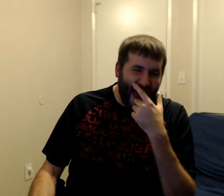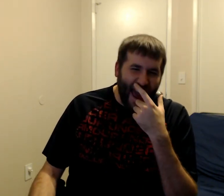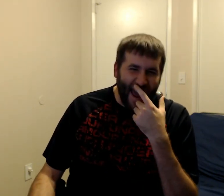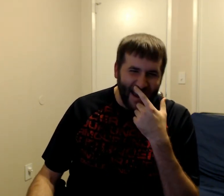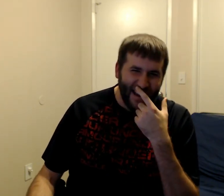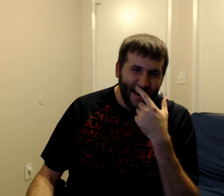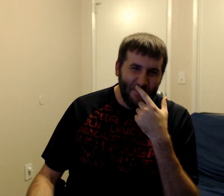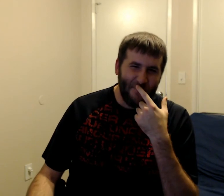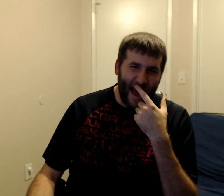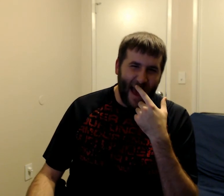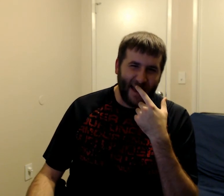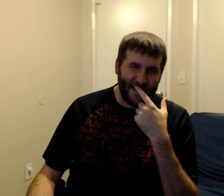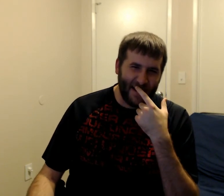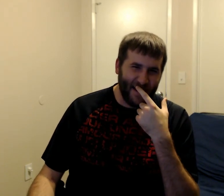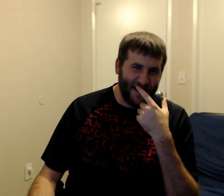Matt, seriously?